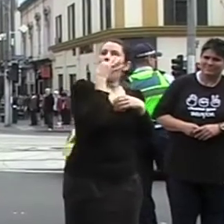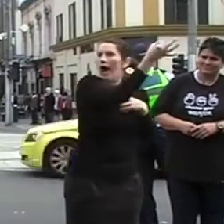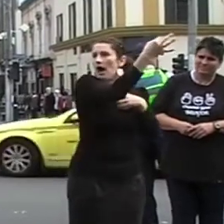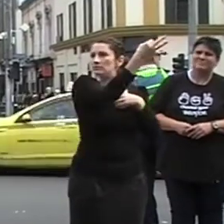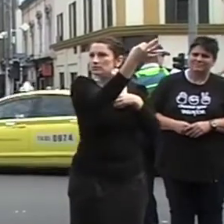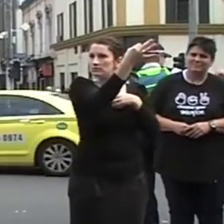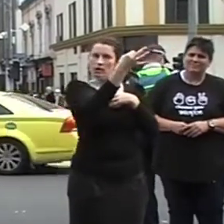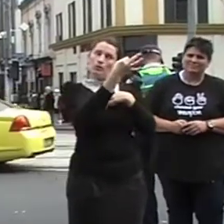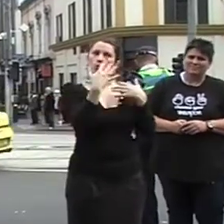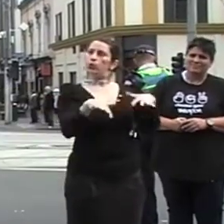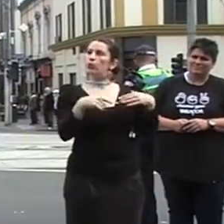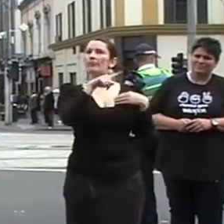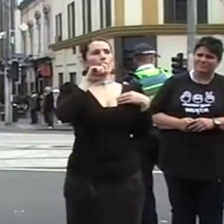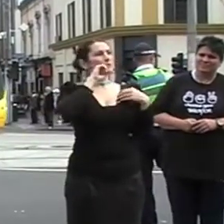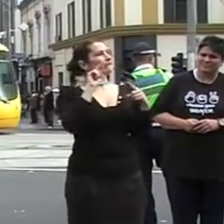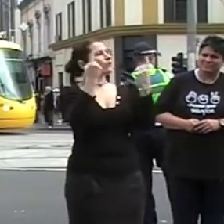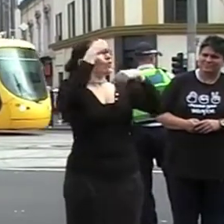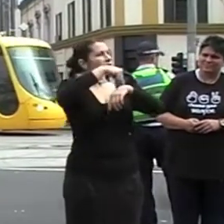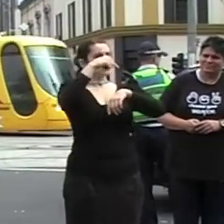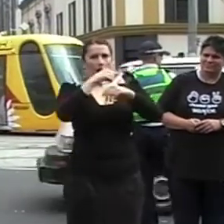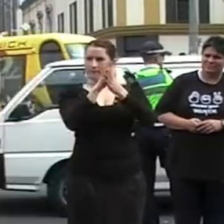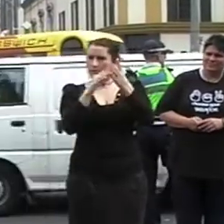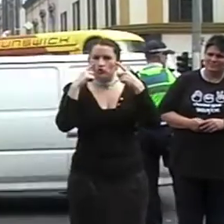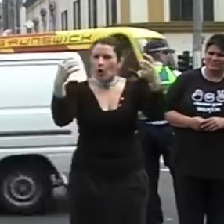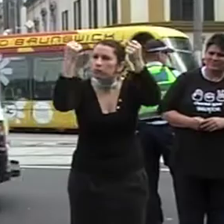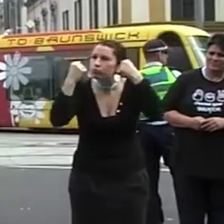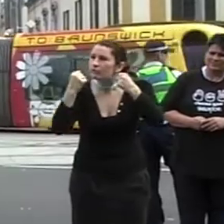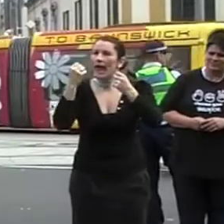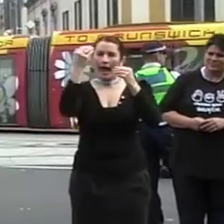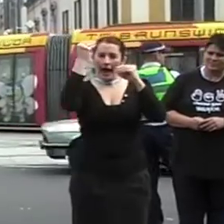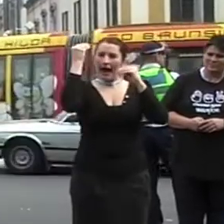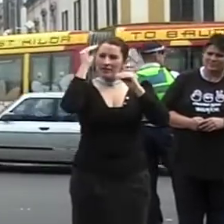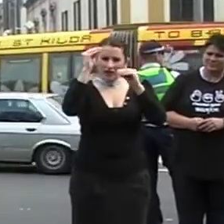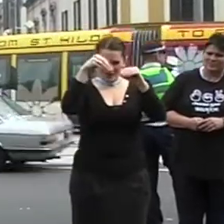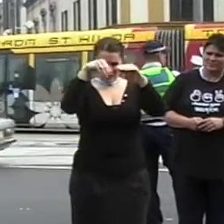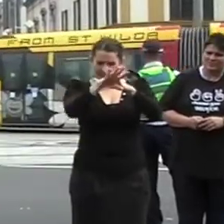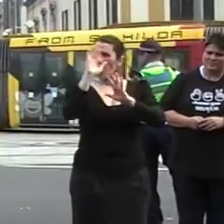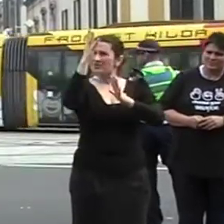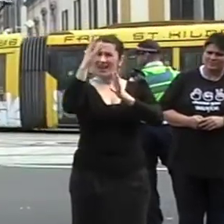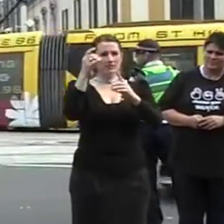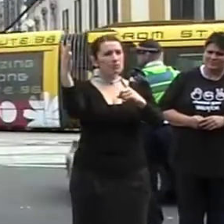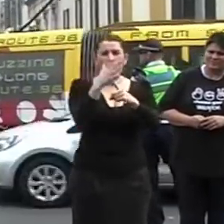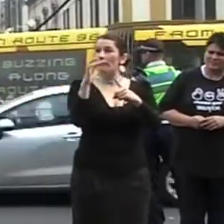occasion that would underline that education in Auslan is essential for equity and social inclusion.